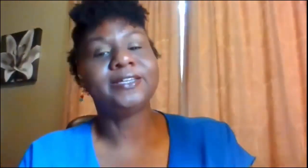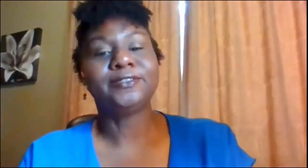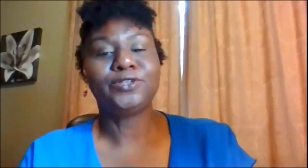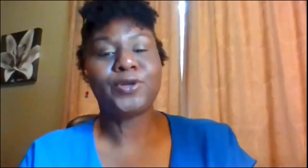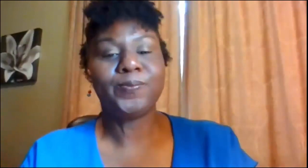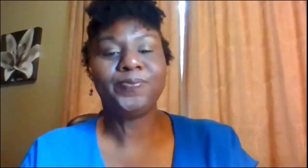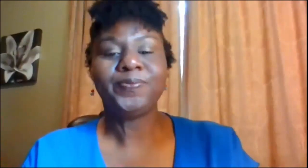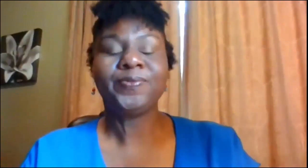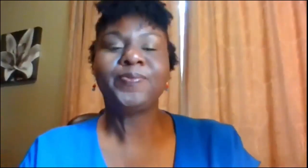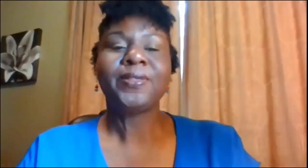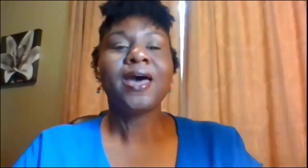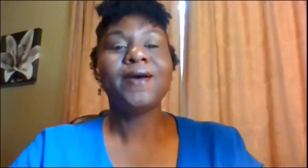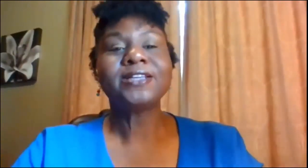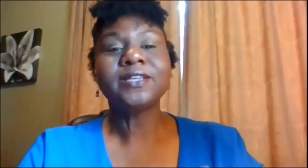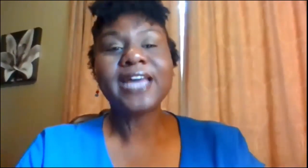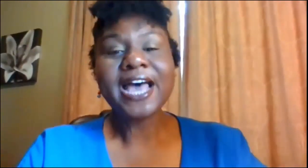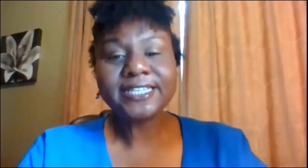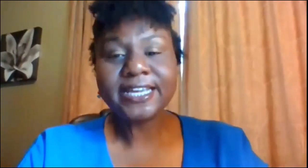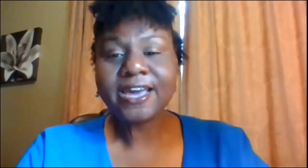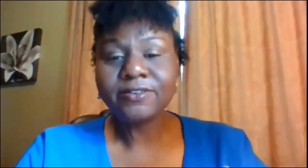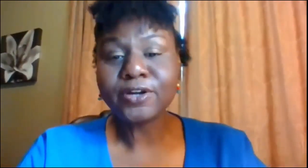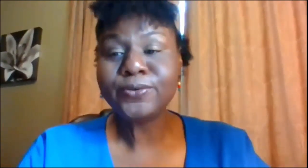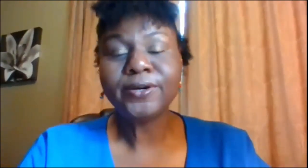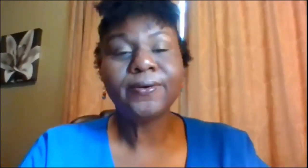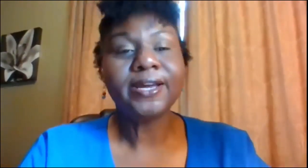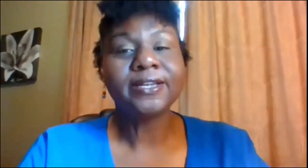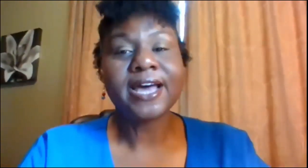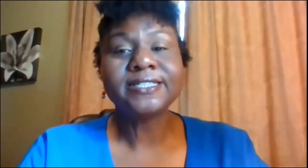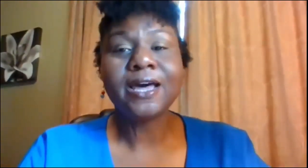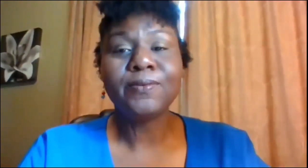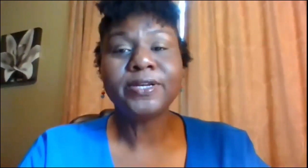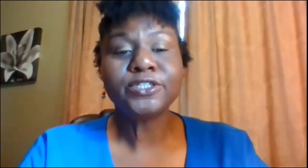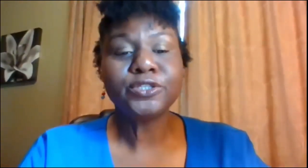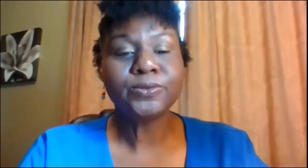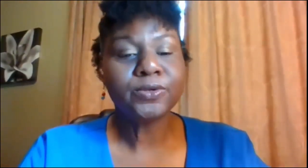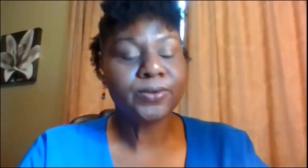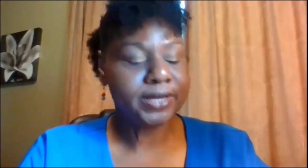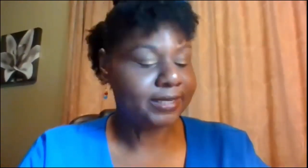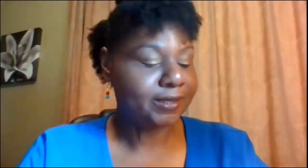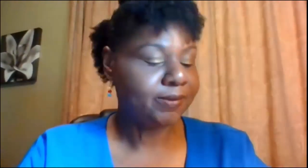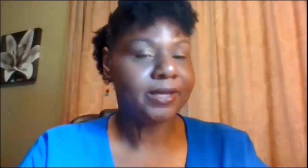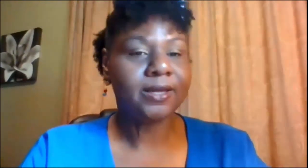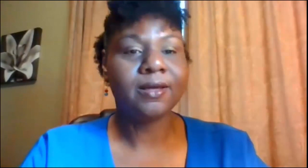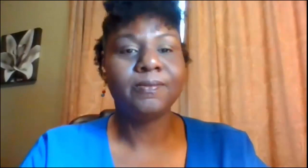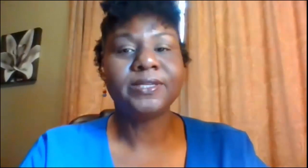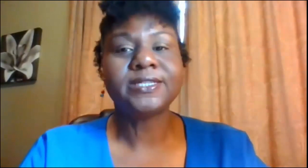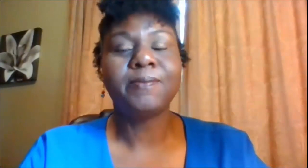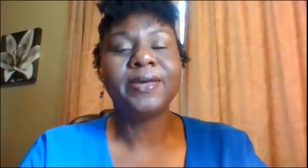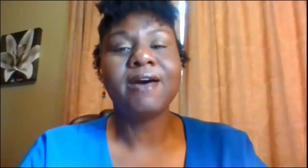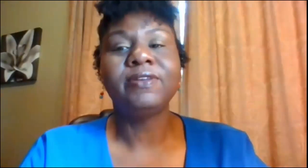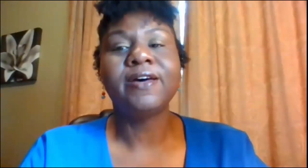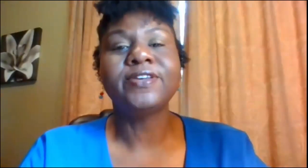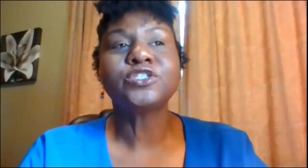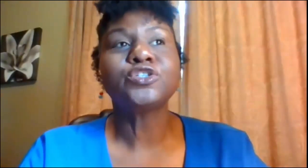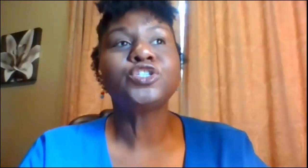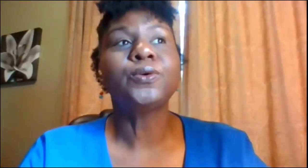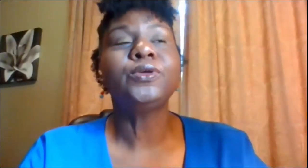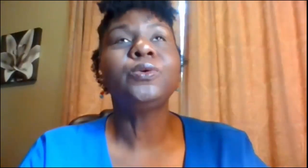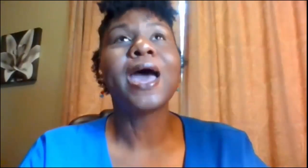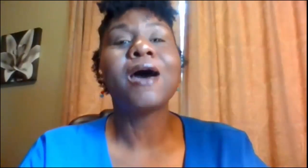no all right so the last thing y'all are doing great the last thing I wanted to do quickly with the time we have left is to show you how